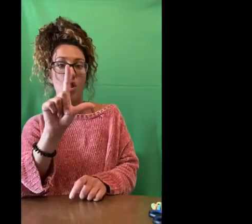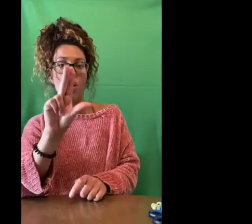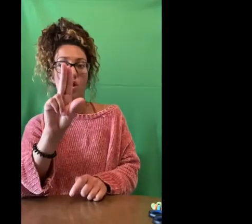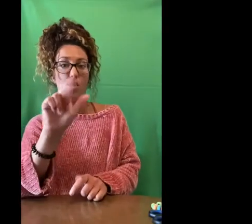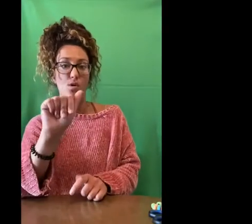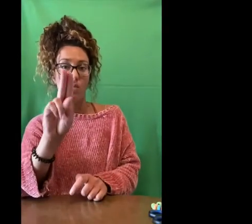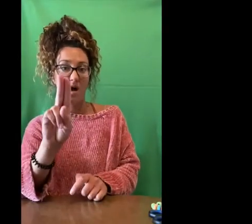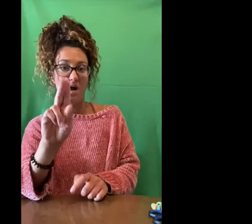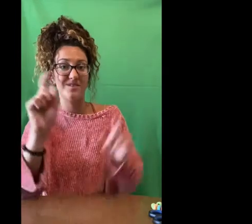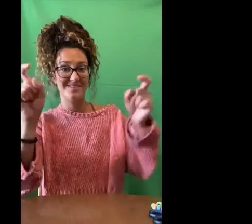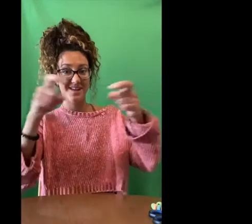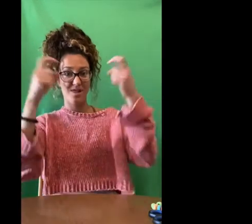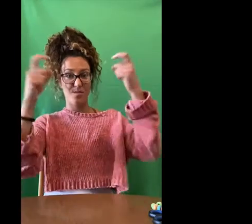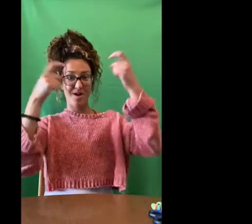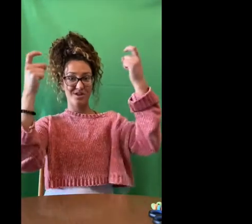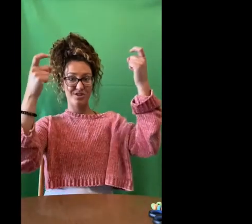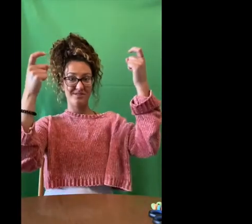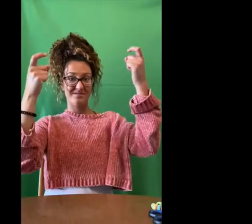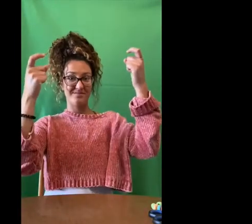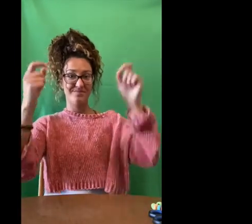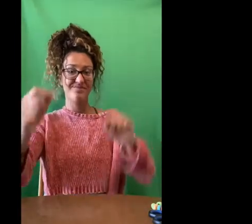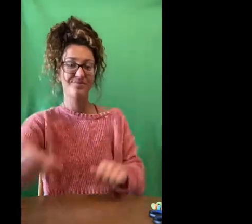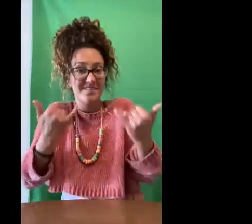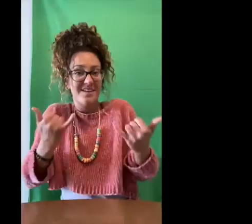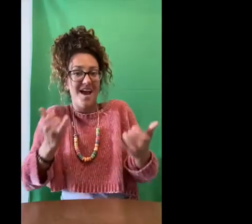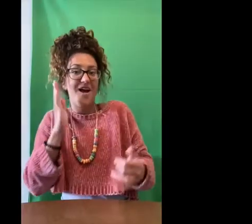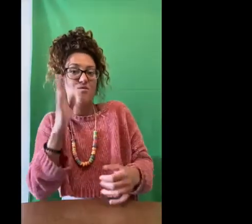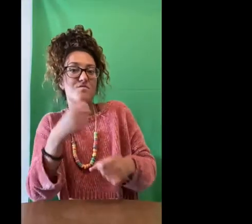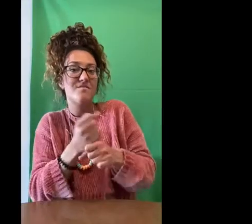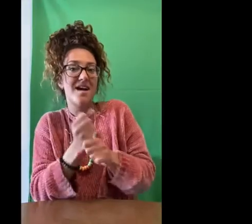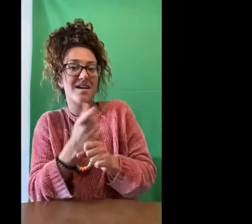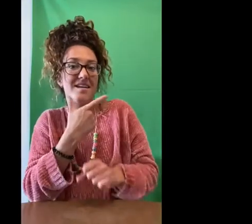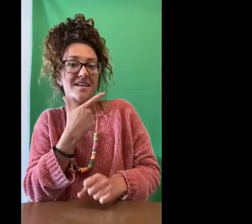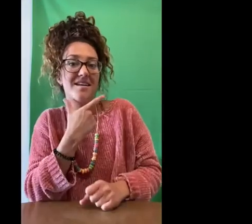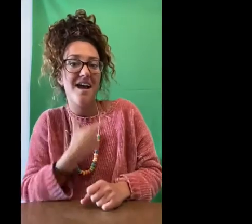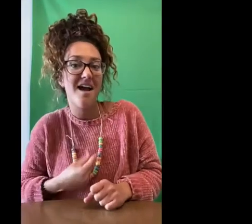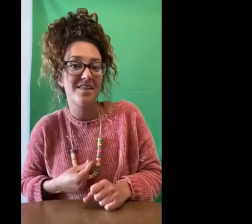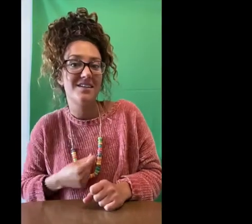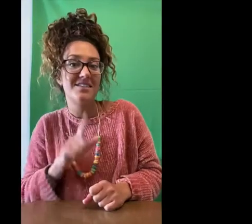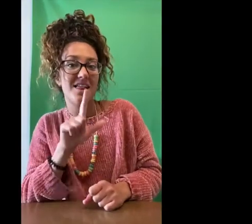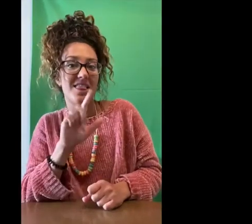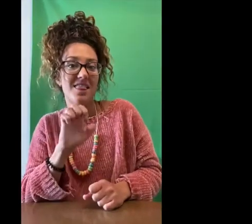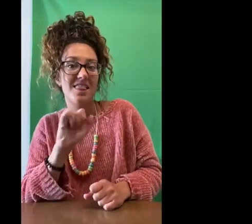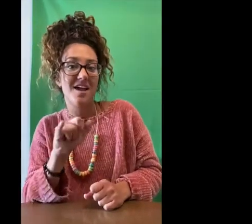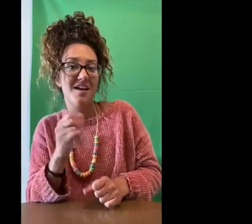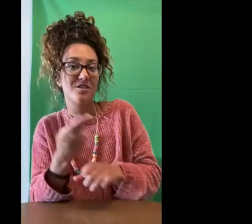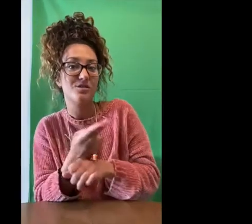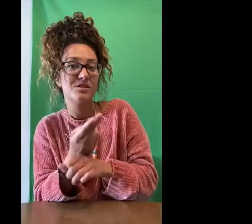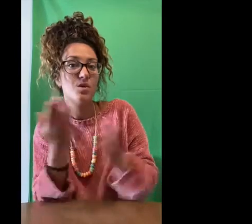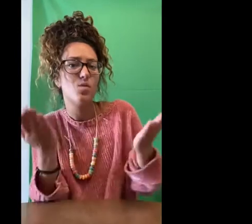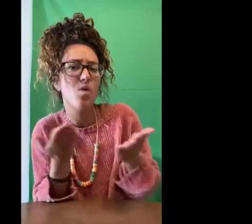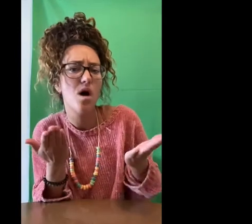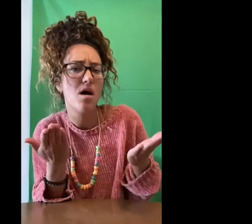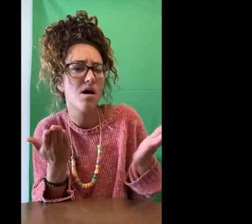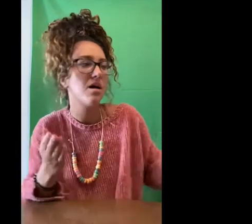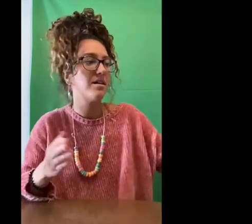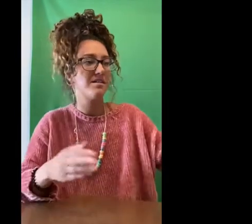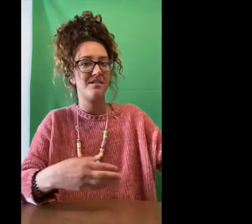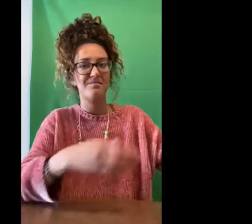for a luau celebration. Today we will make a necklace, a lei, using